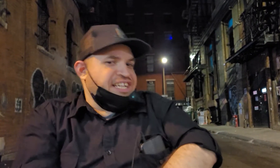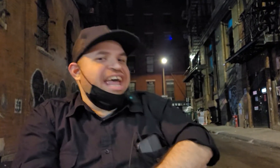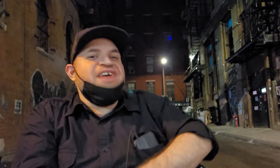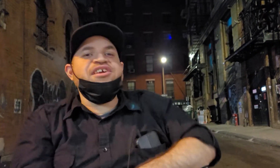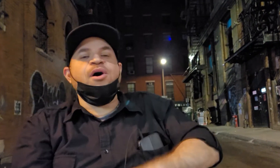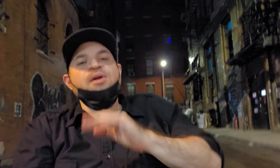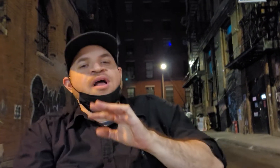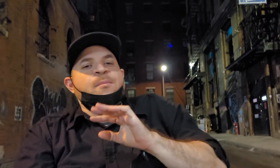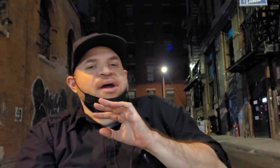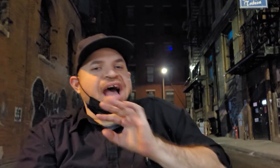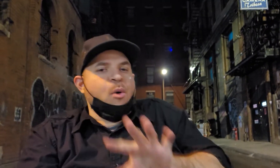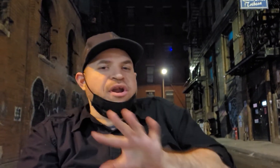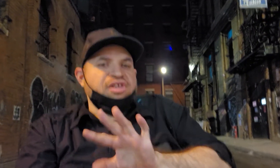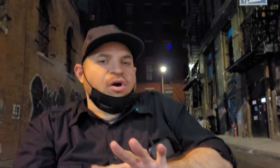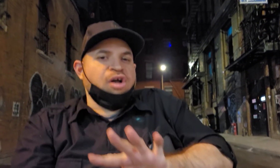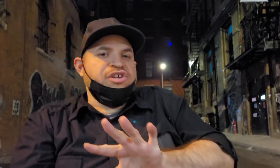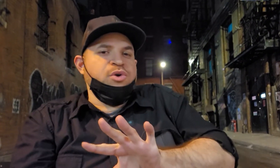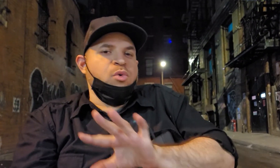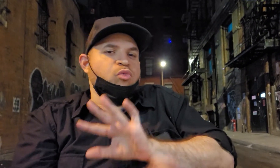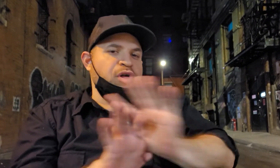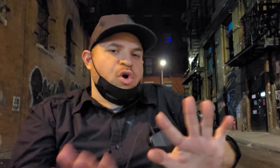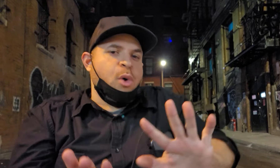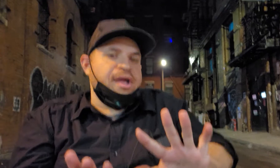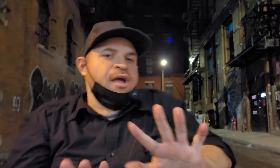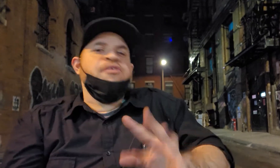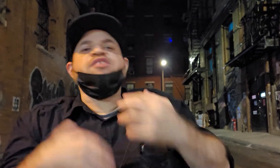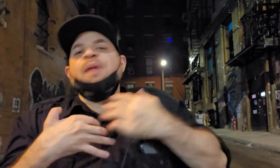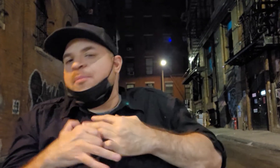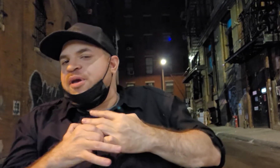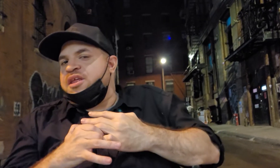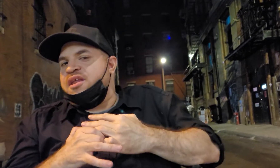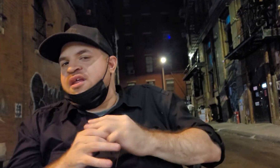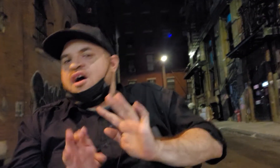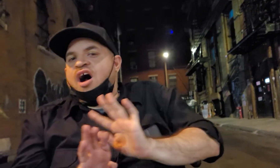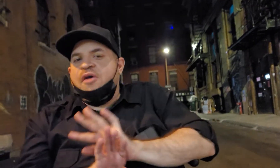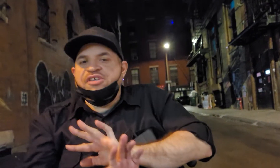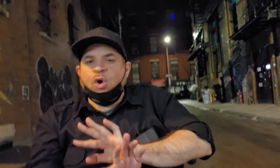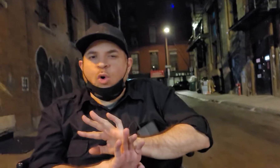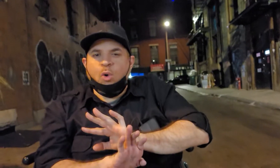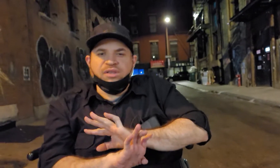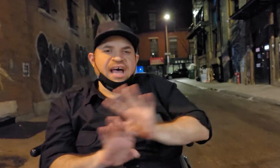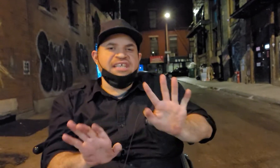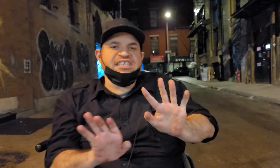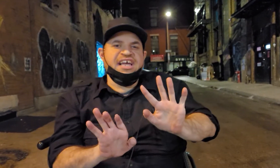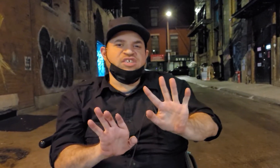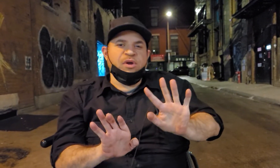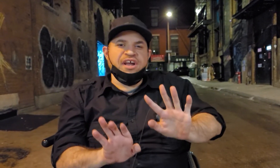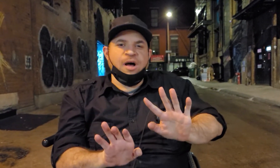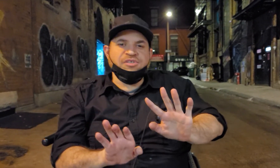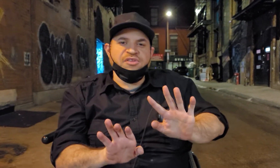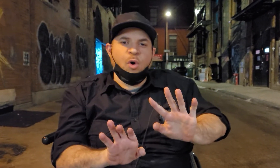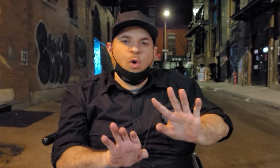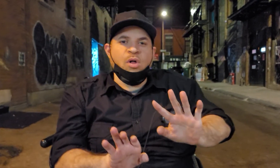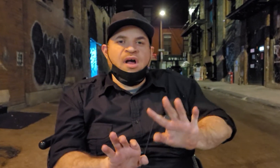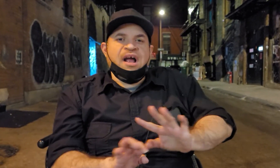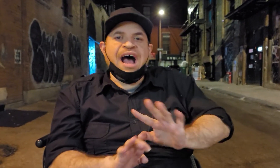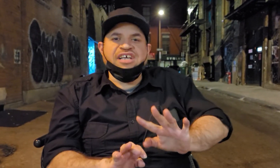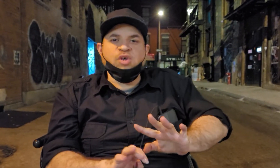down you know but i want to talk to you real quick here's my opinion on this whole nonsense when it comes to the whole consoles